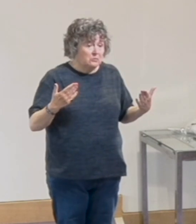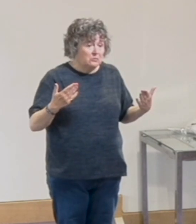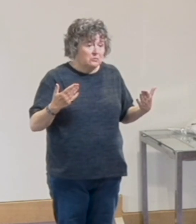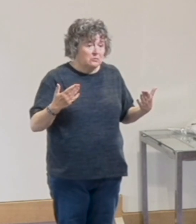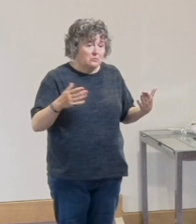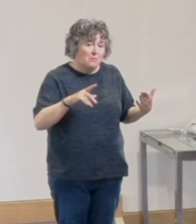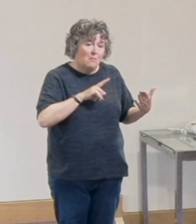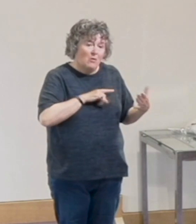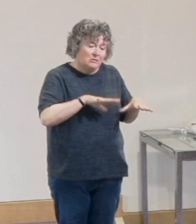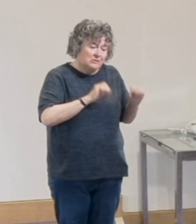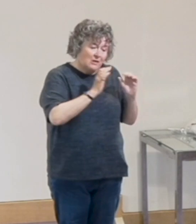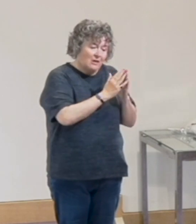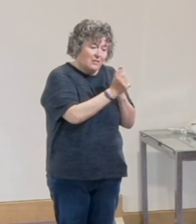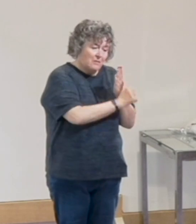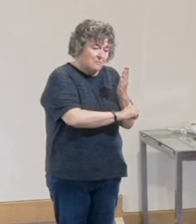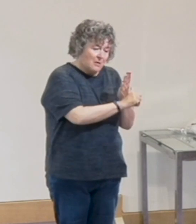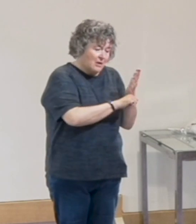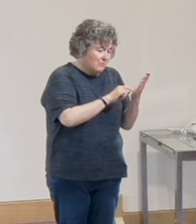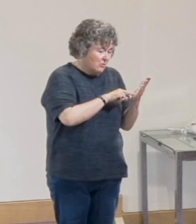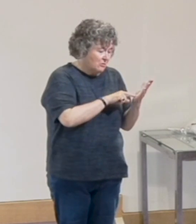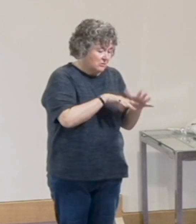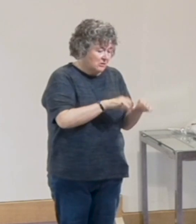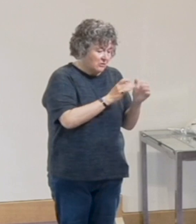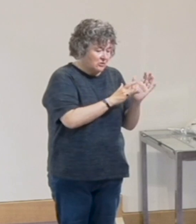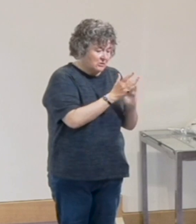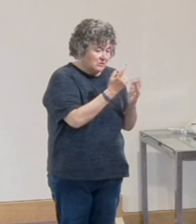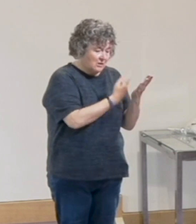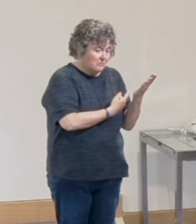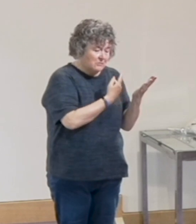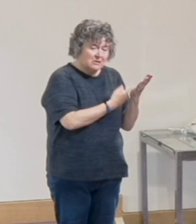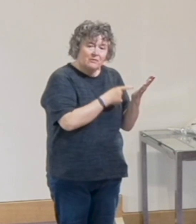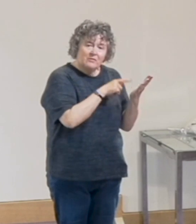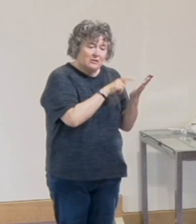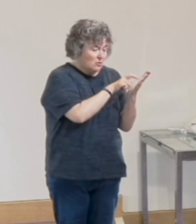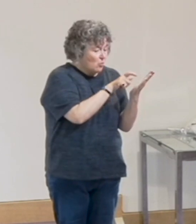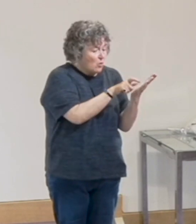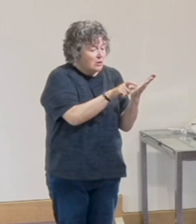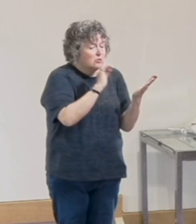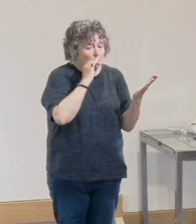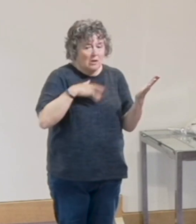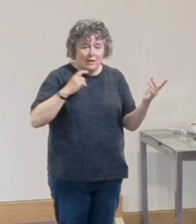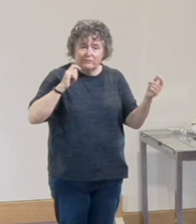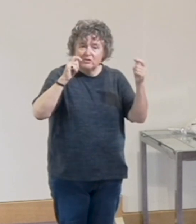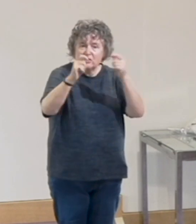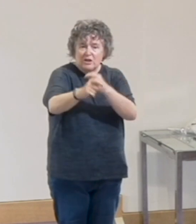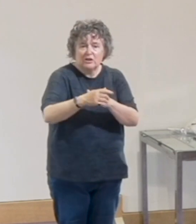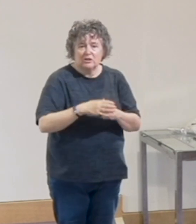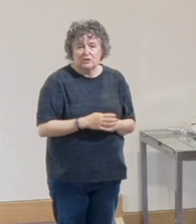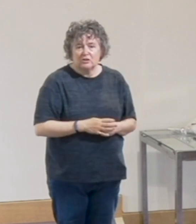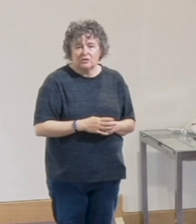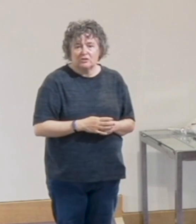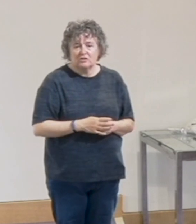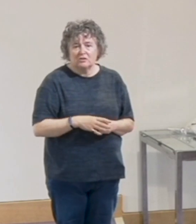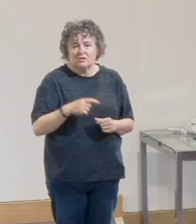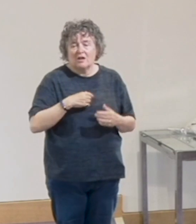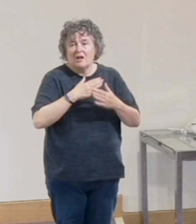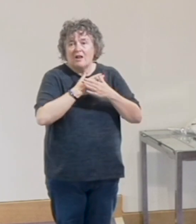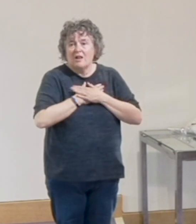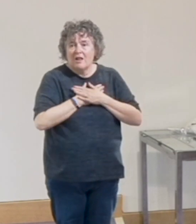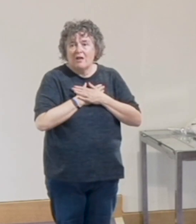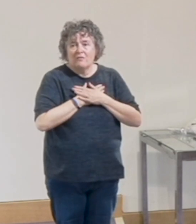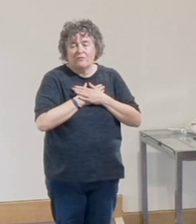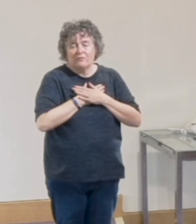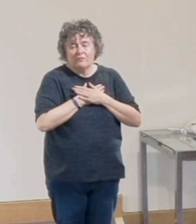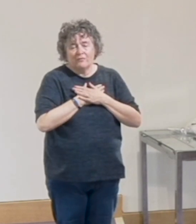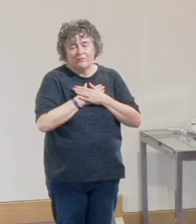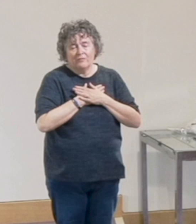Word of God, because they are from Jesus himself, are life changing words. And I love the way that the message puts